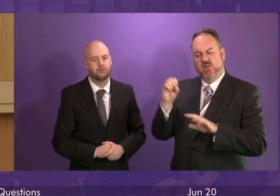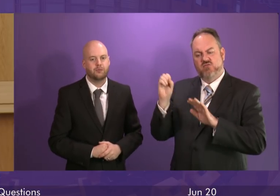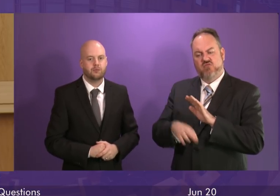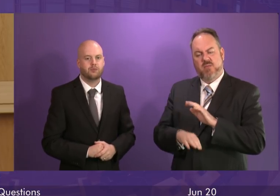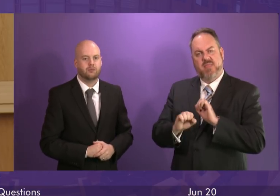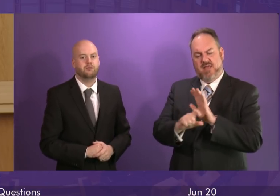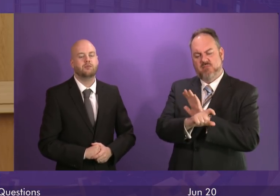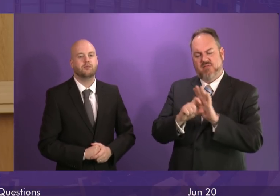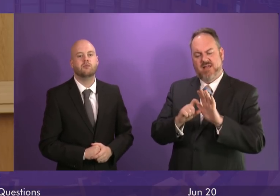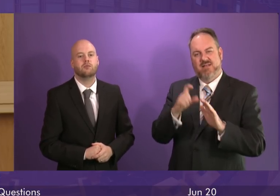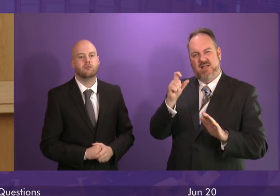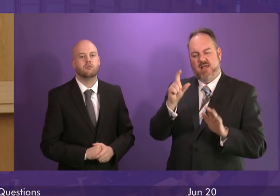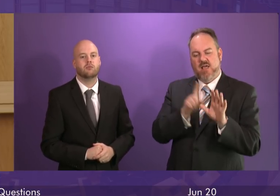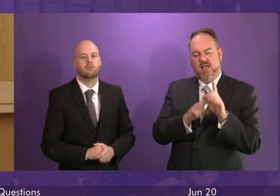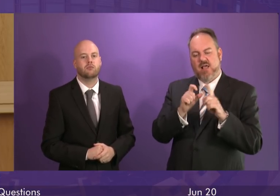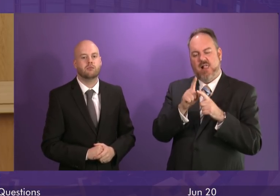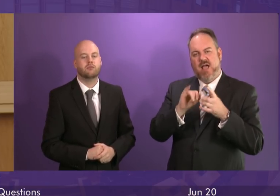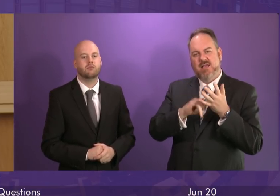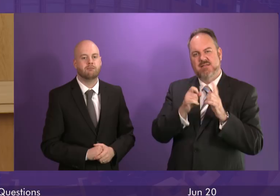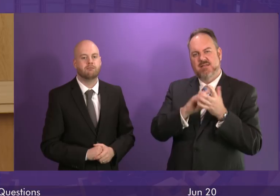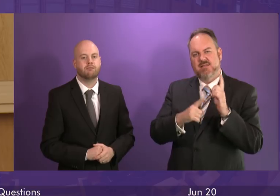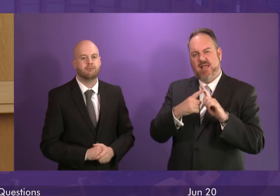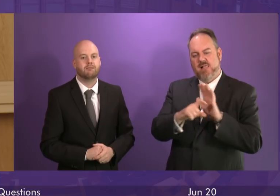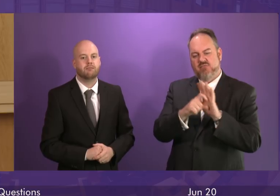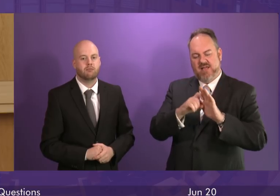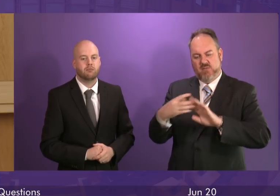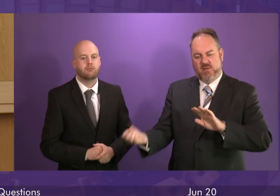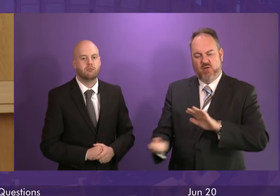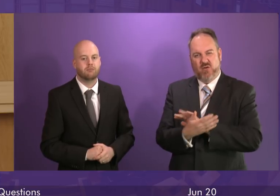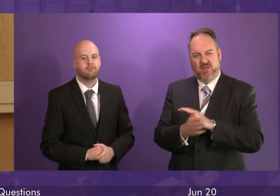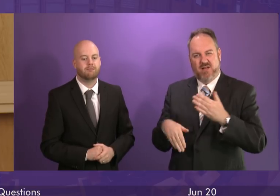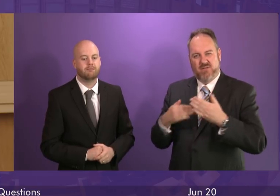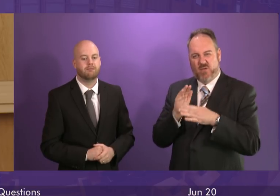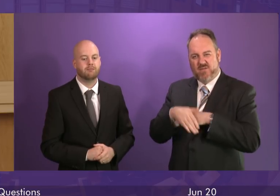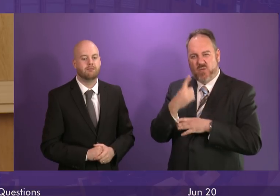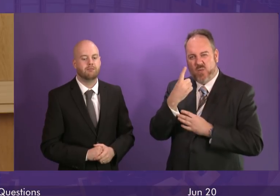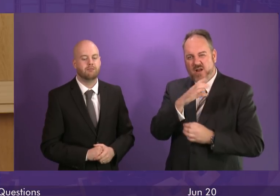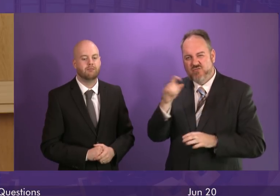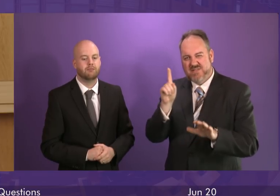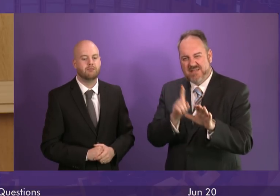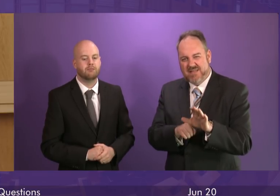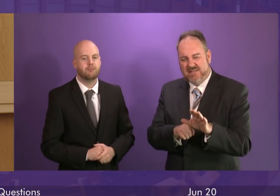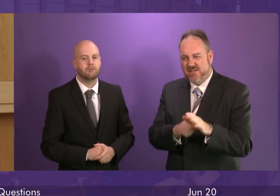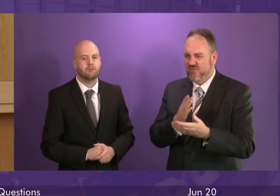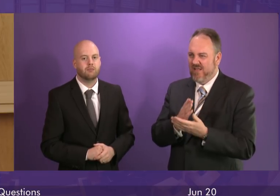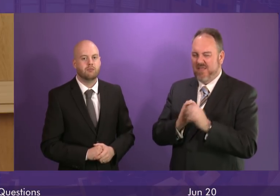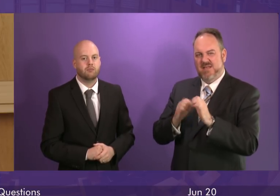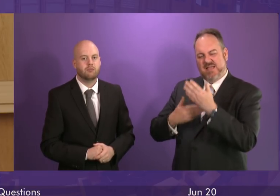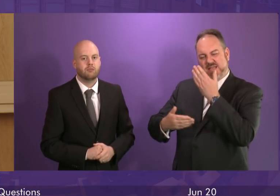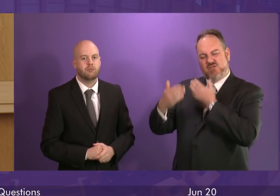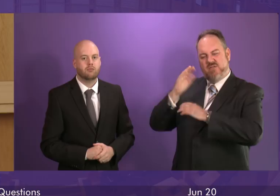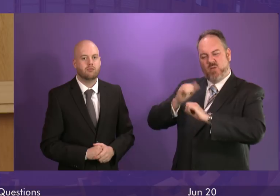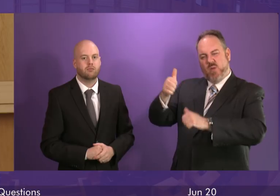brand after 175 years. Does the First Minister share my concern about the loss of this historic and